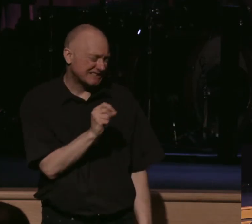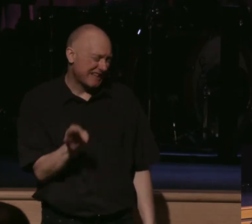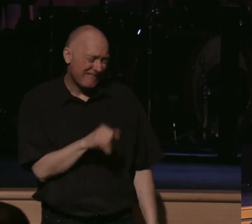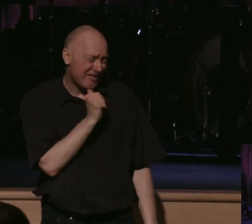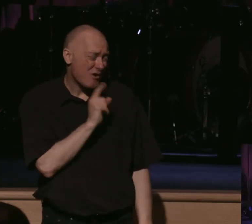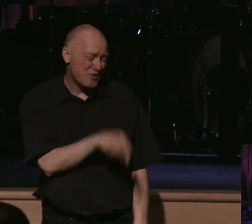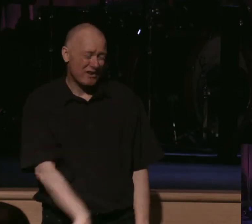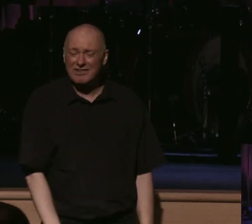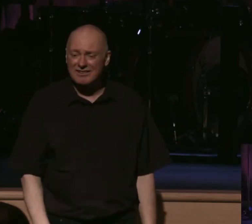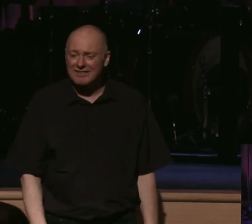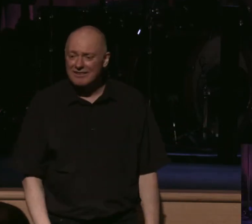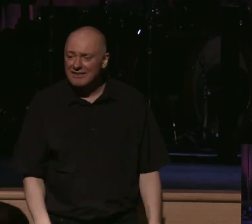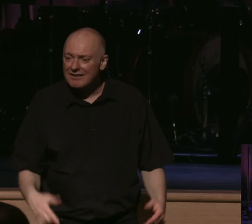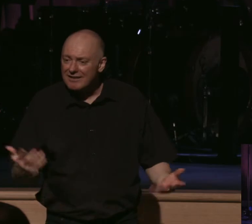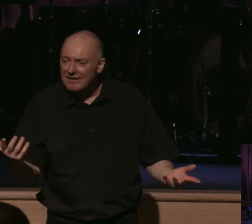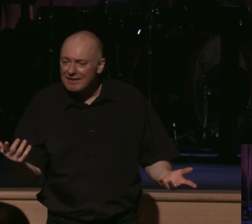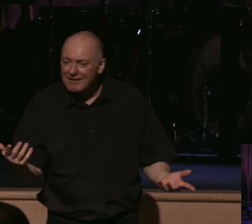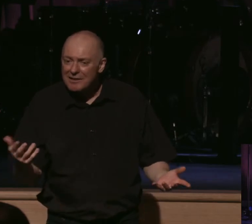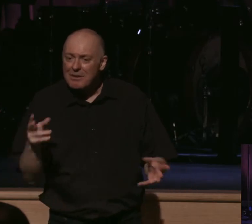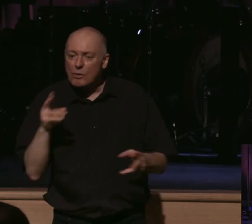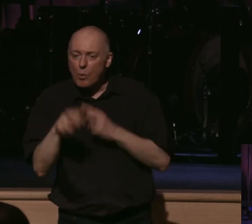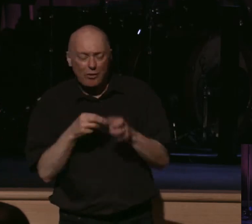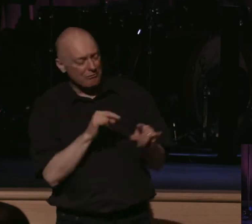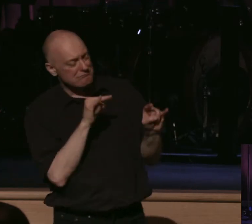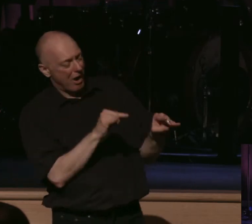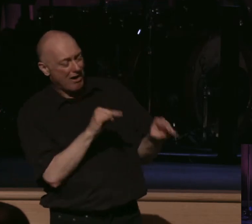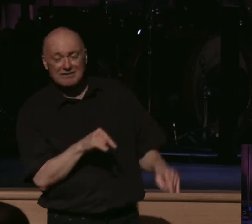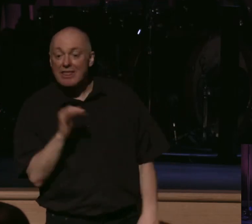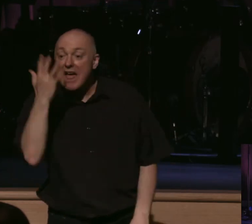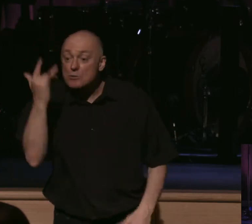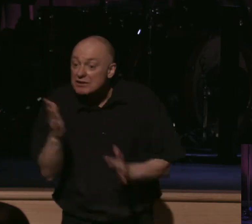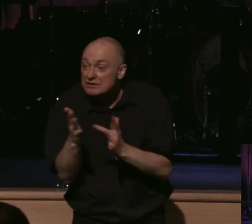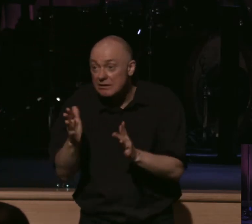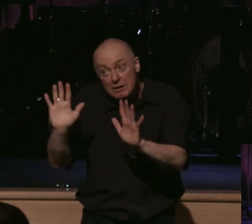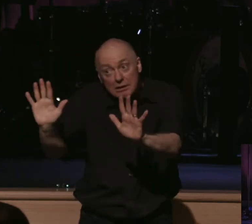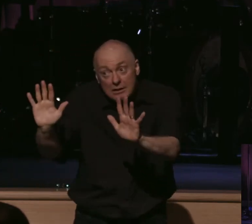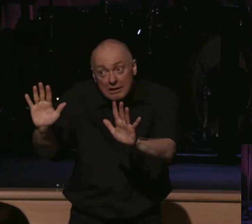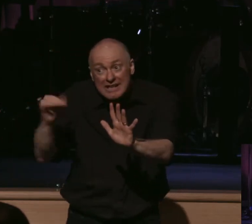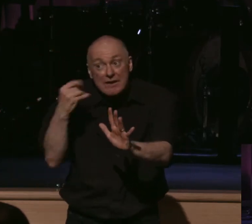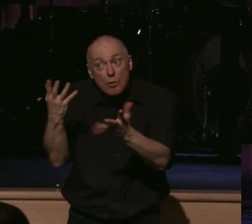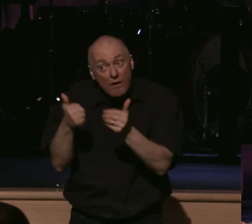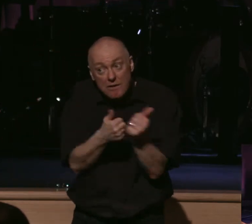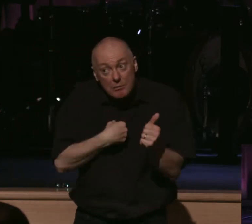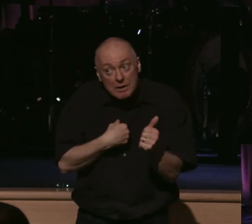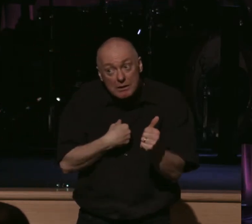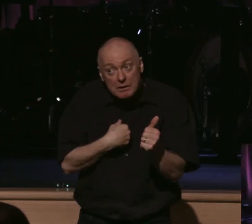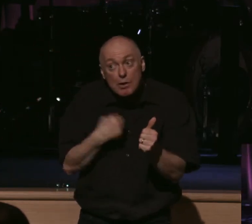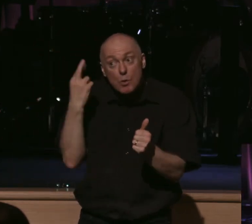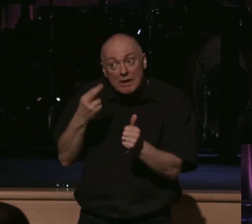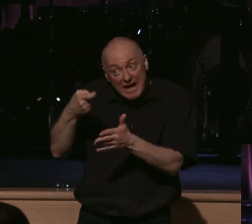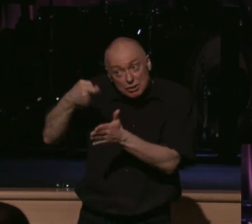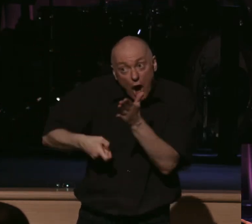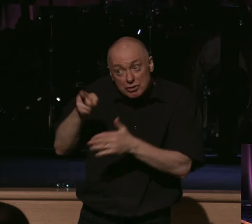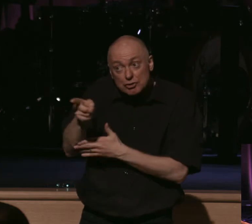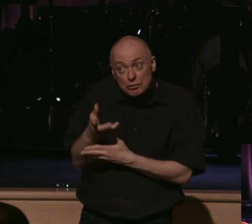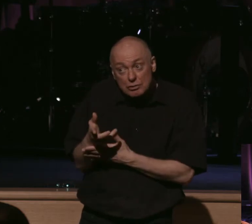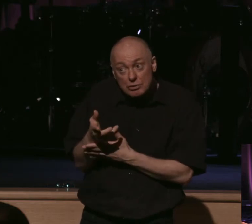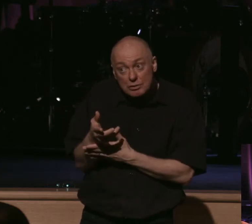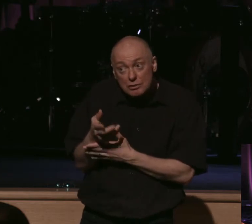never, that was never. And they chirp in and they mock. That's why Jesus says, hey, listen, you're going to do this? Count the cost. You're going to do this, young man? Count the cost.